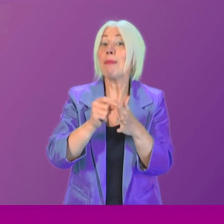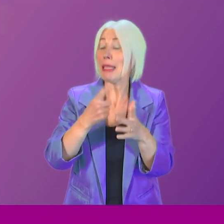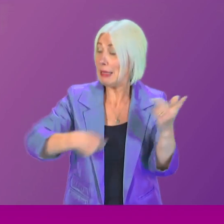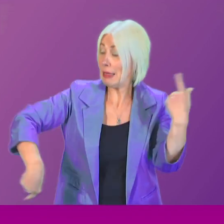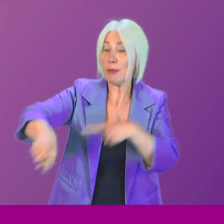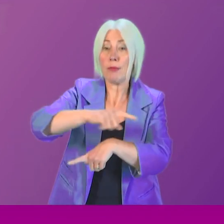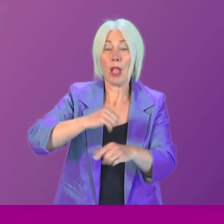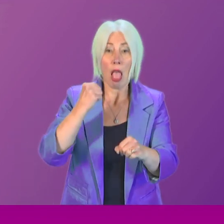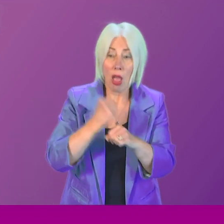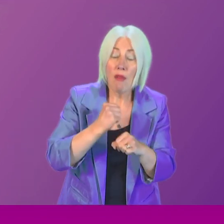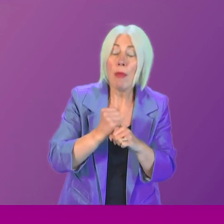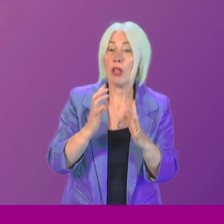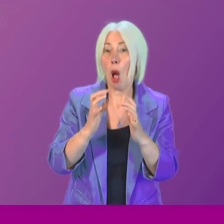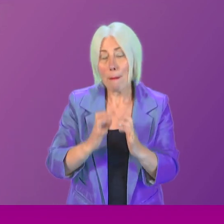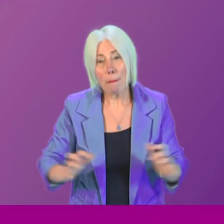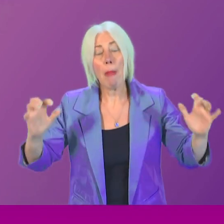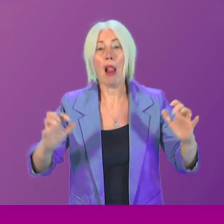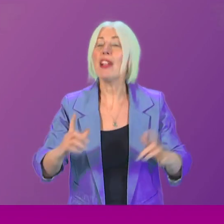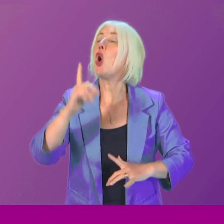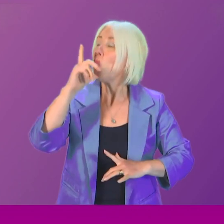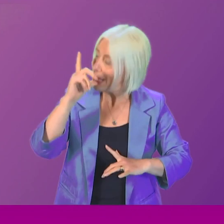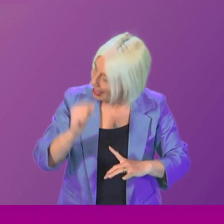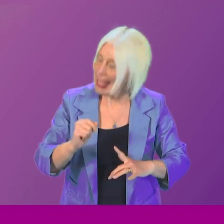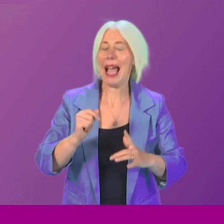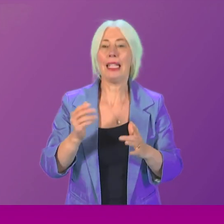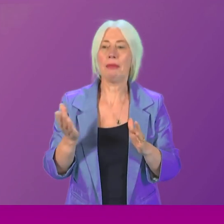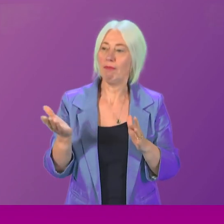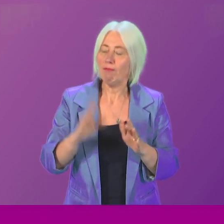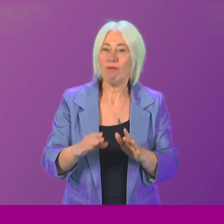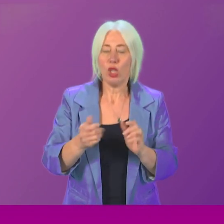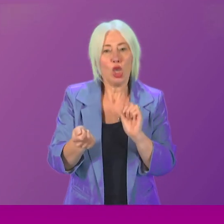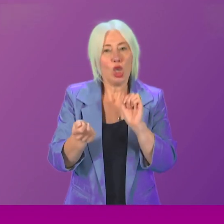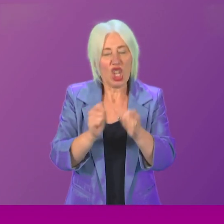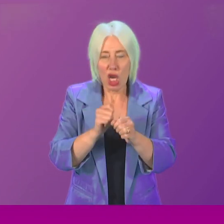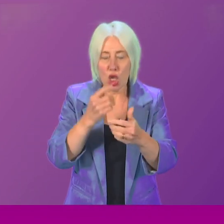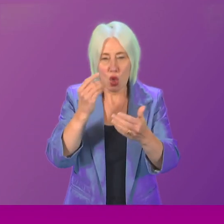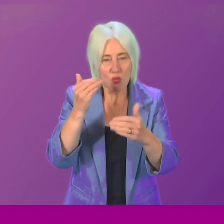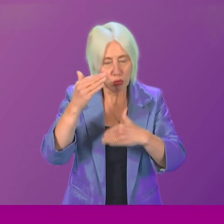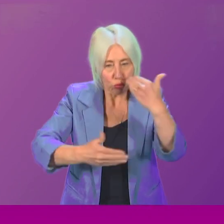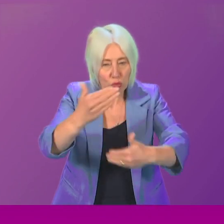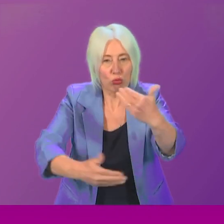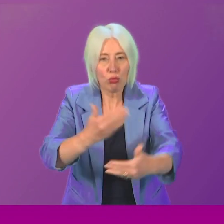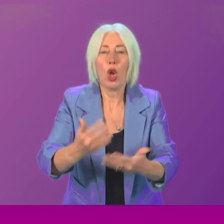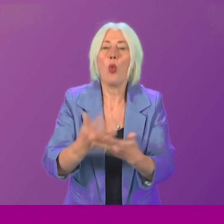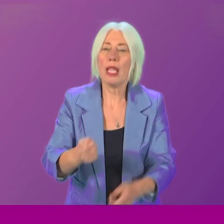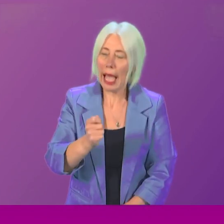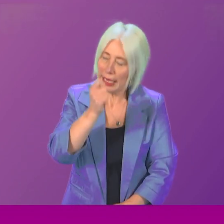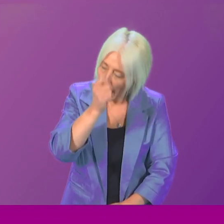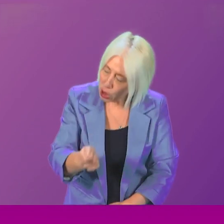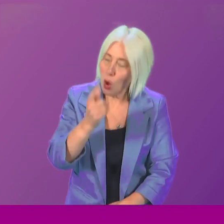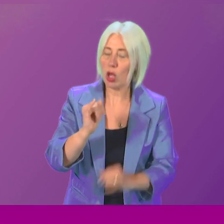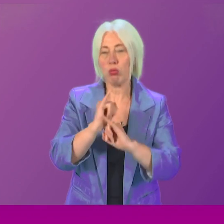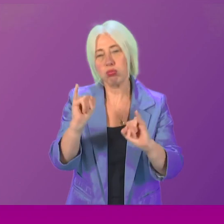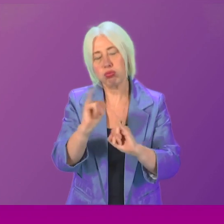a Government and a Parliament, we can set the record straight. We can acknowledge the terrible wrongs that were done,